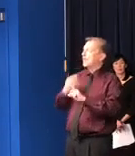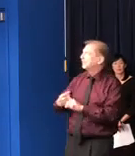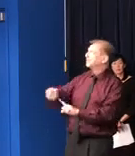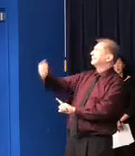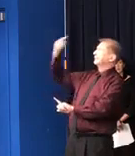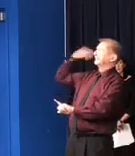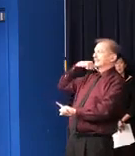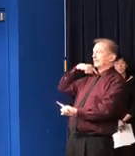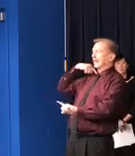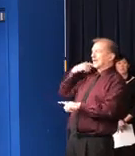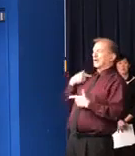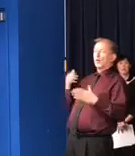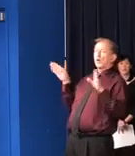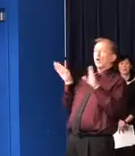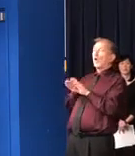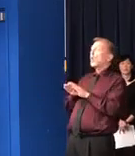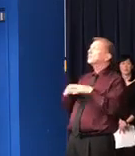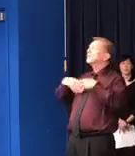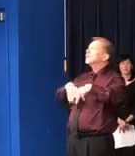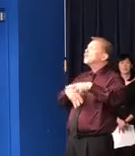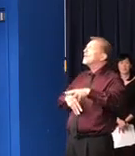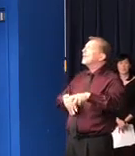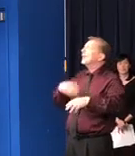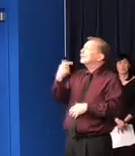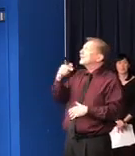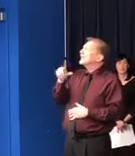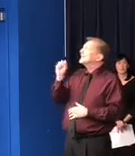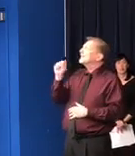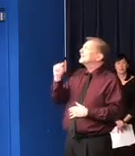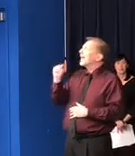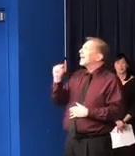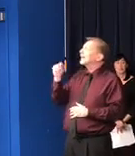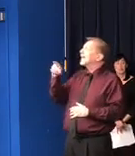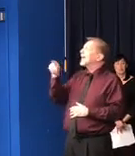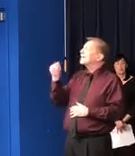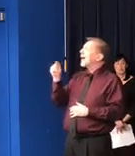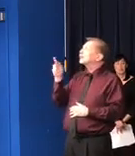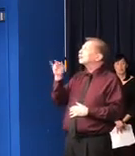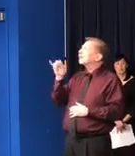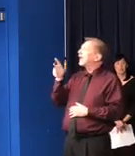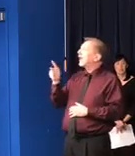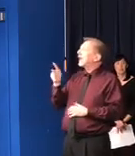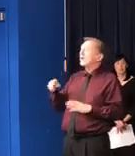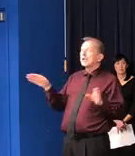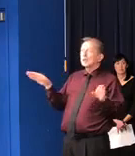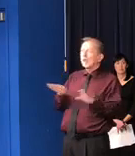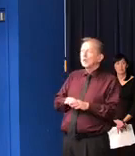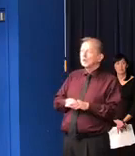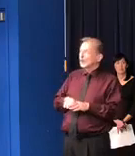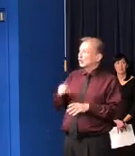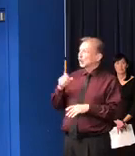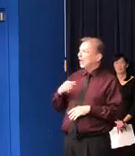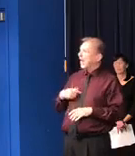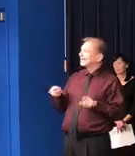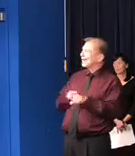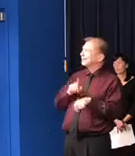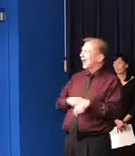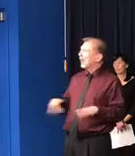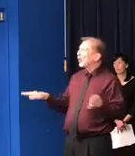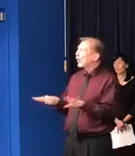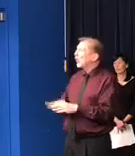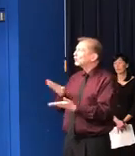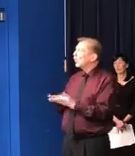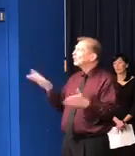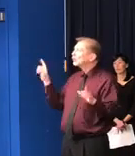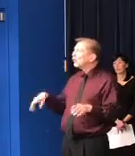we shut down St. Patrick's Day parades. But we're evaluating the science as it comes in and making the moves that we think are